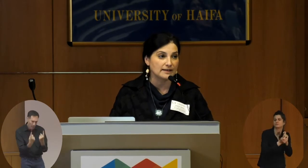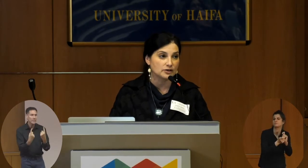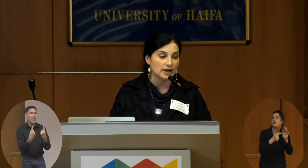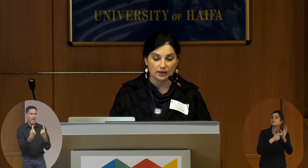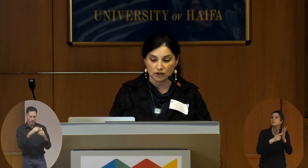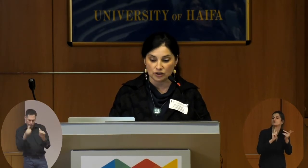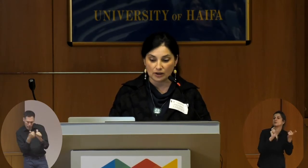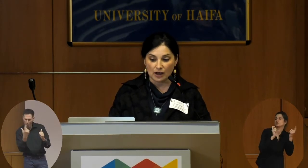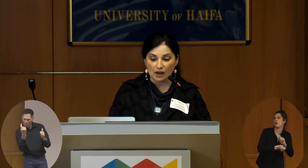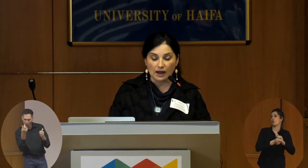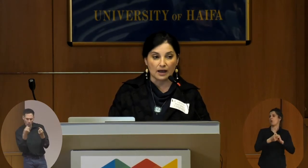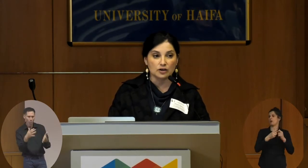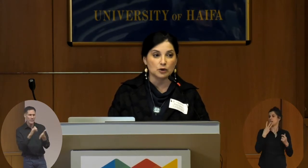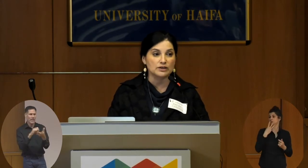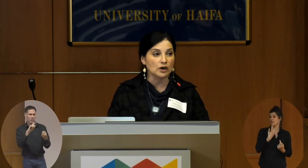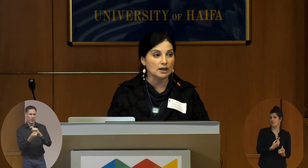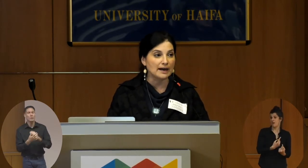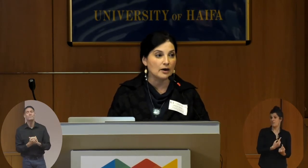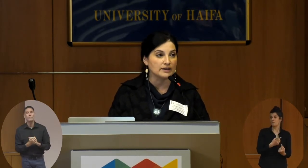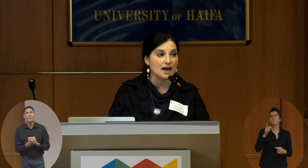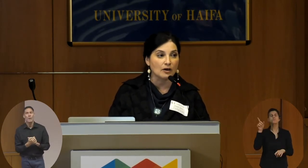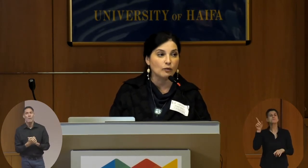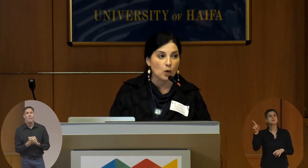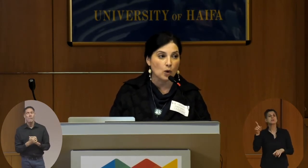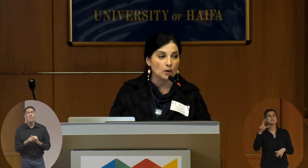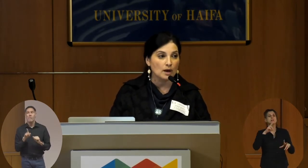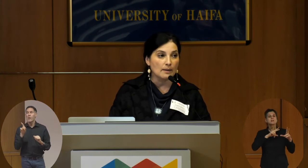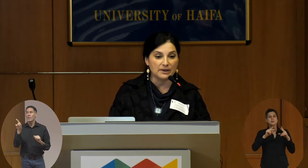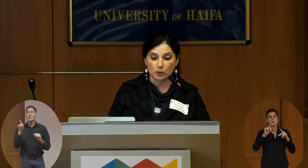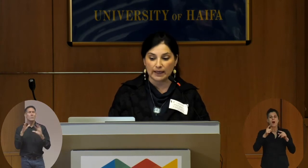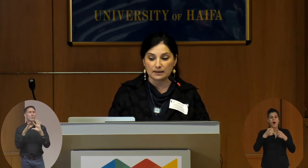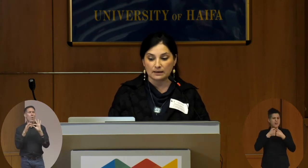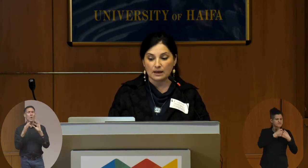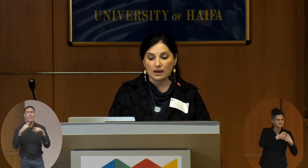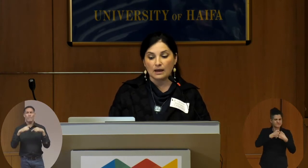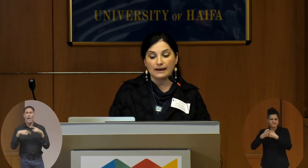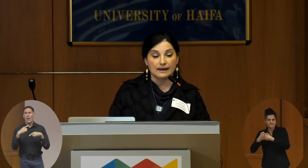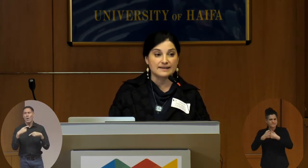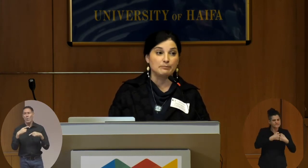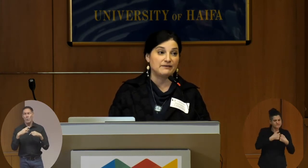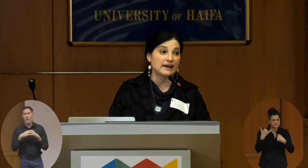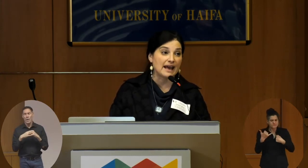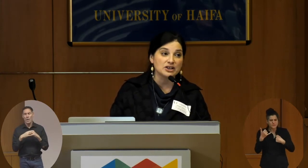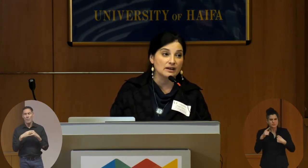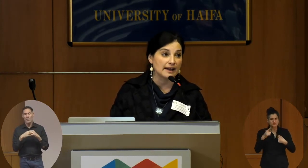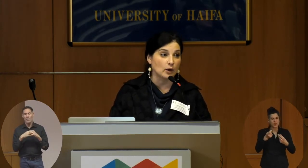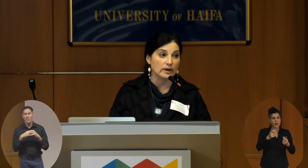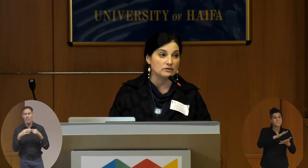the change she was talking about the talk of war between simplification and language